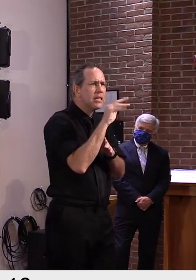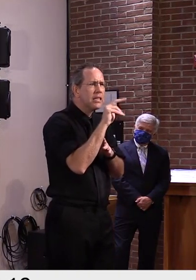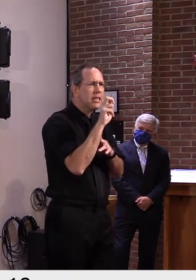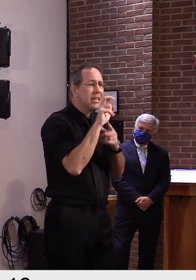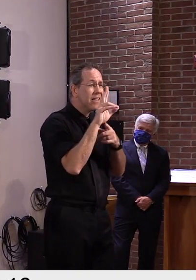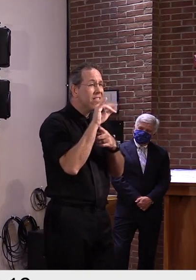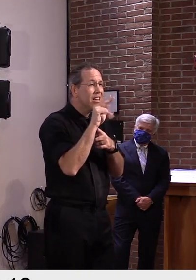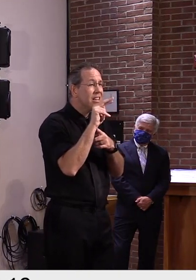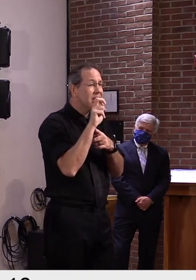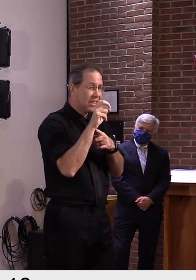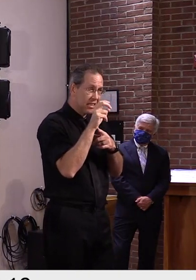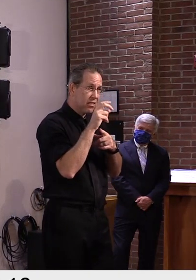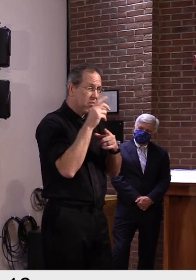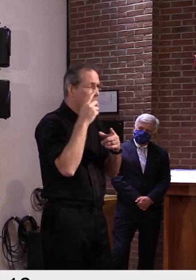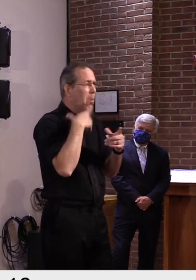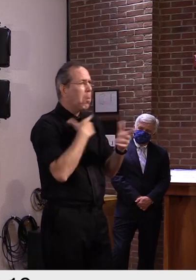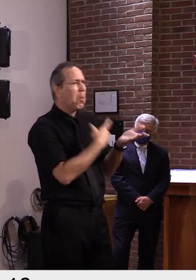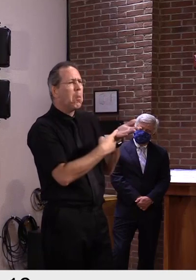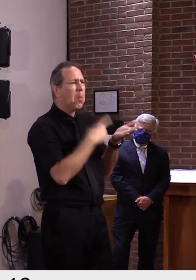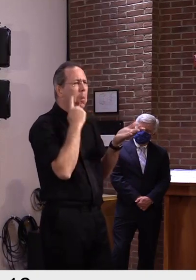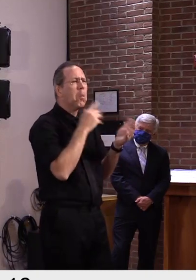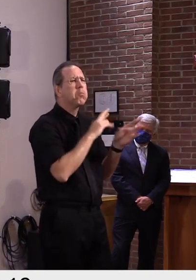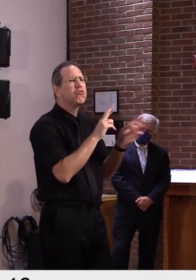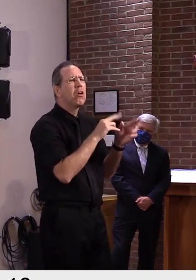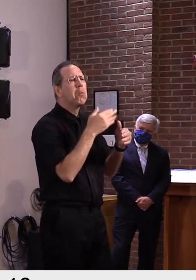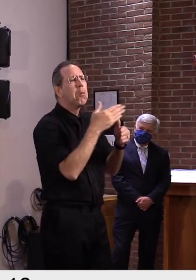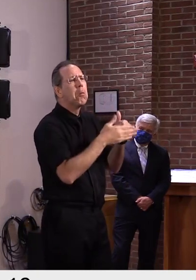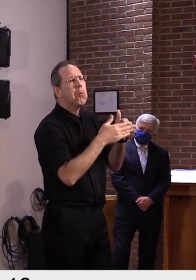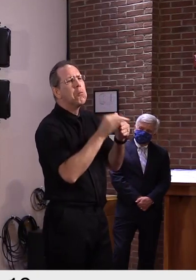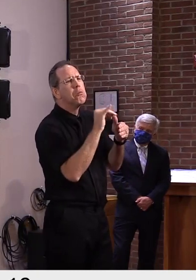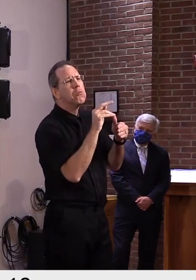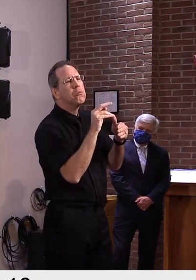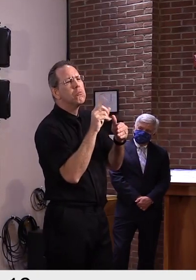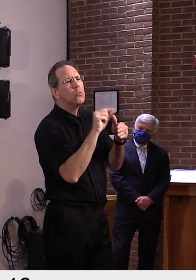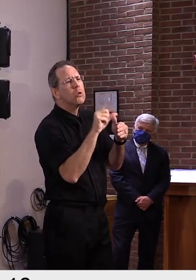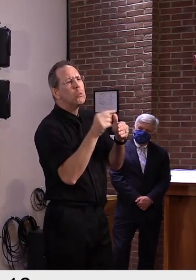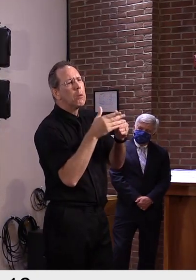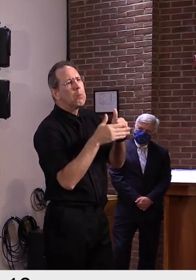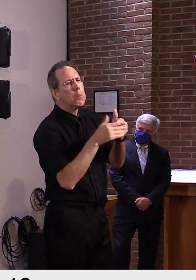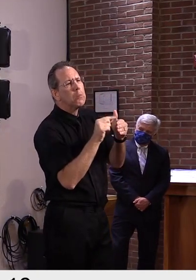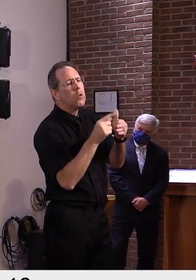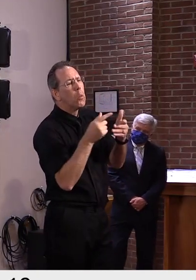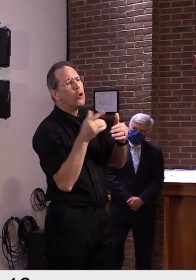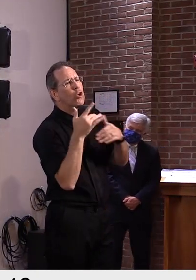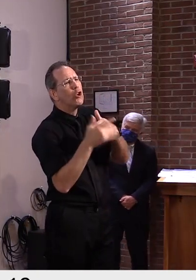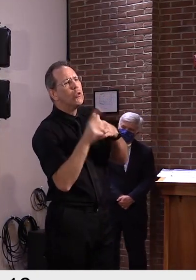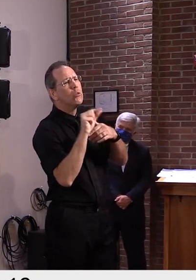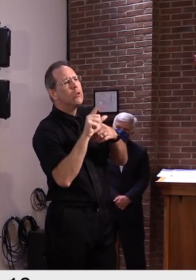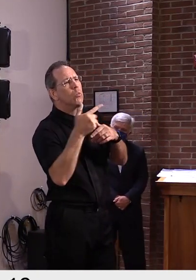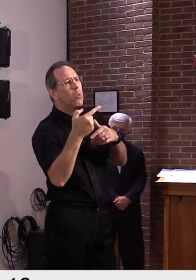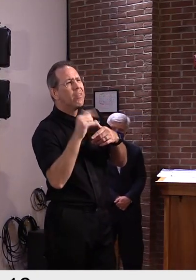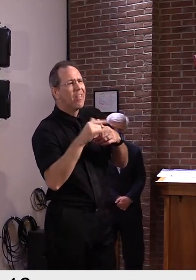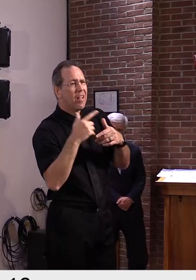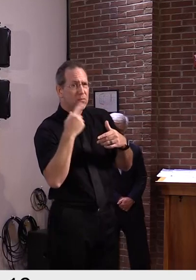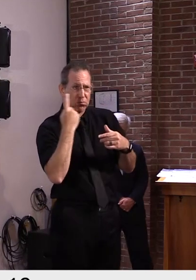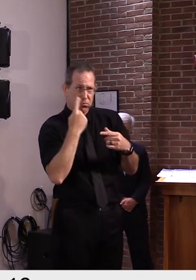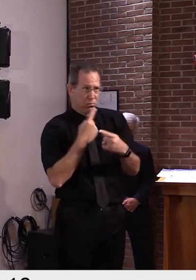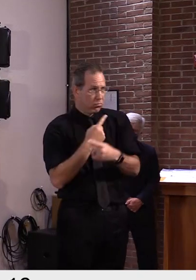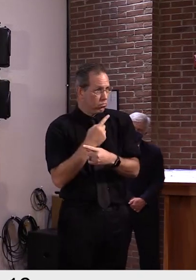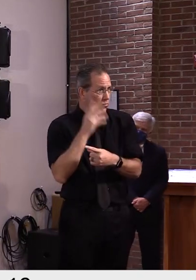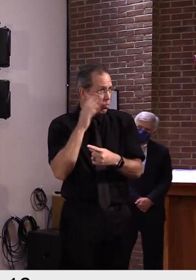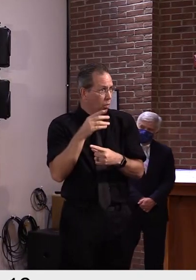Great. A bunch of questions about vaccine. So to, to start, um, you can find your expert